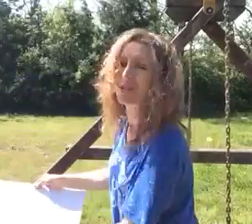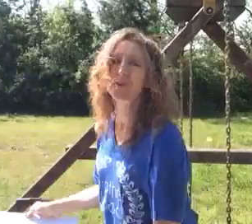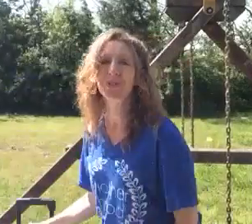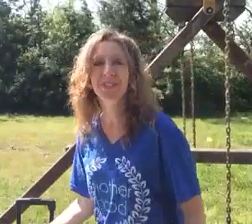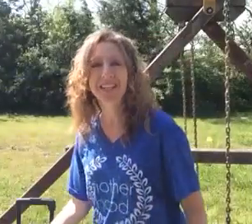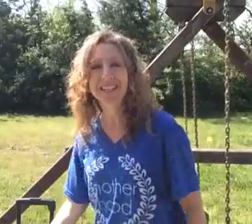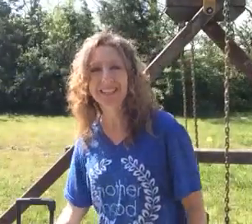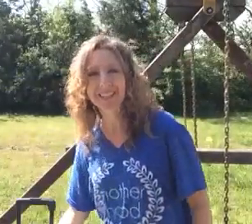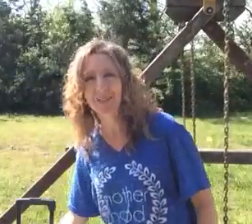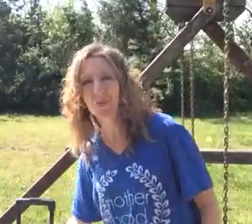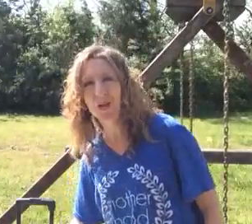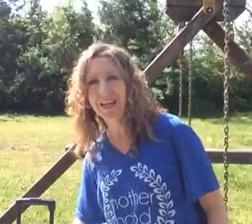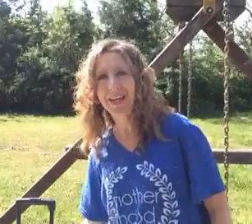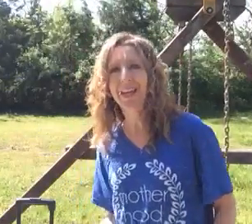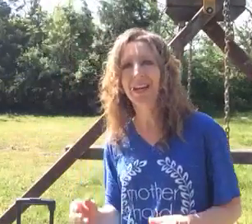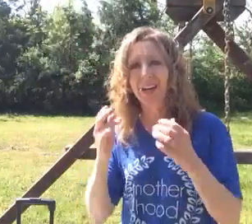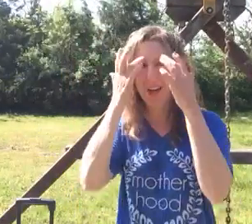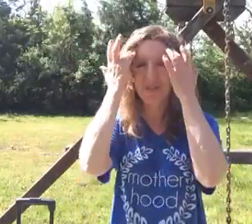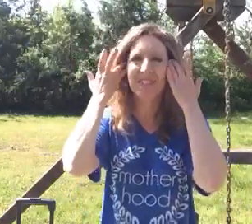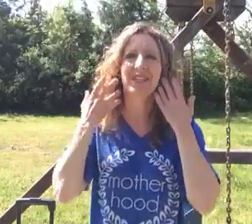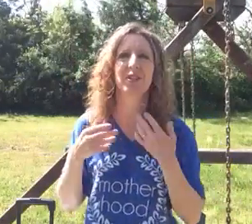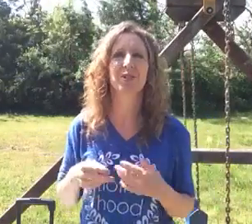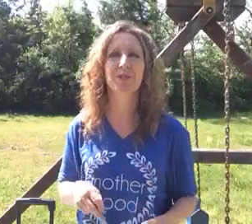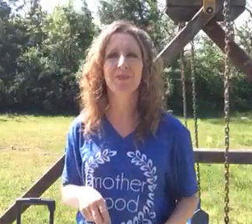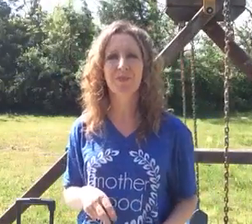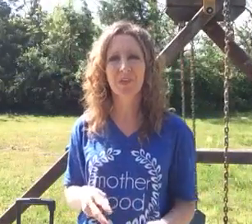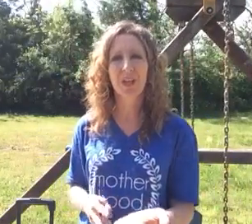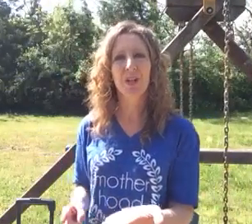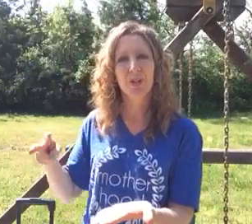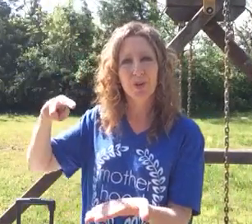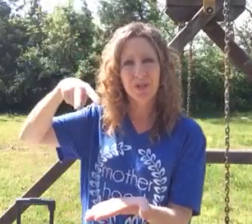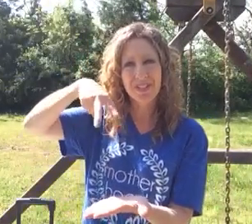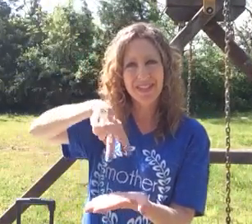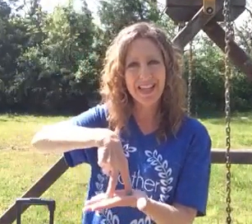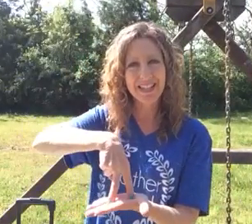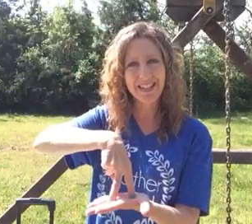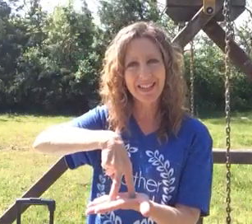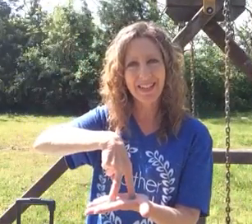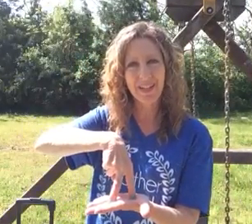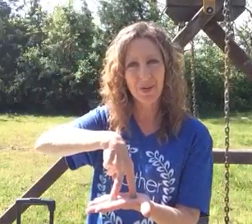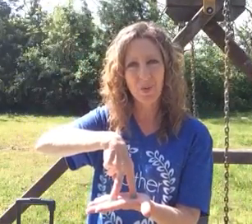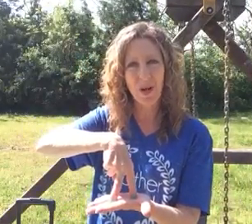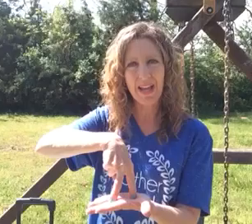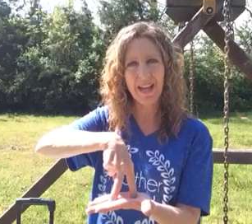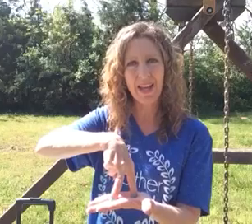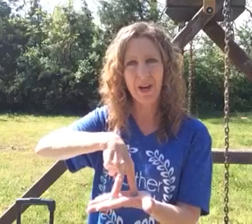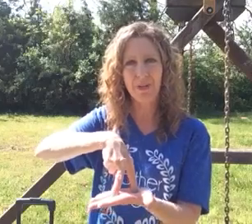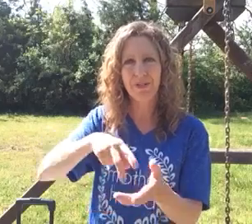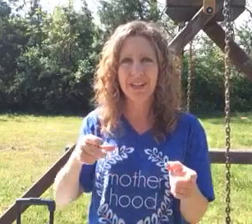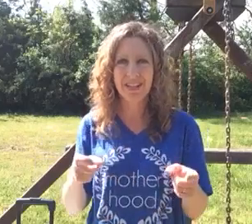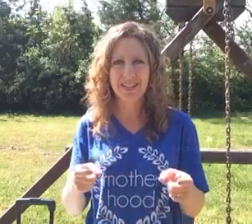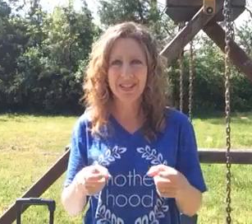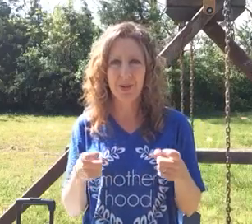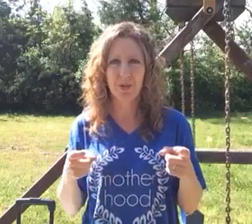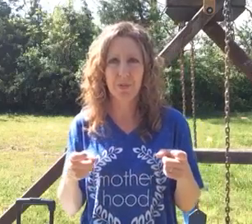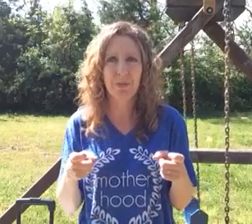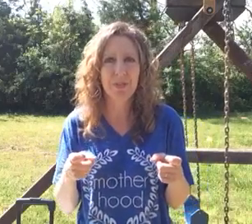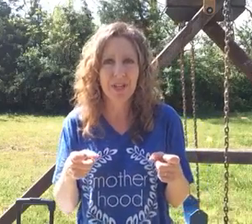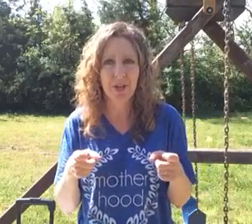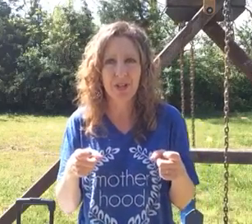Nor standeth in the way of sinners. Nor standeth in the way of sinners. Remember Ms. Cara